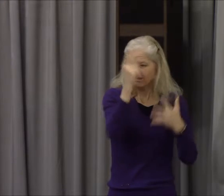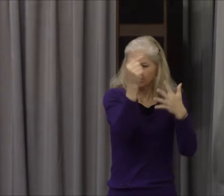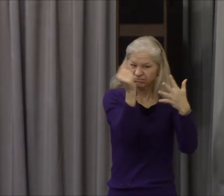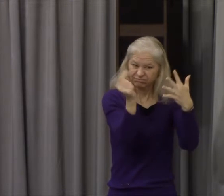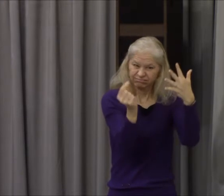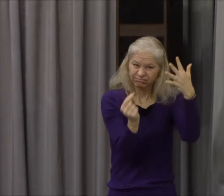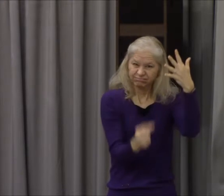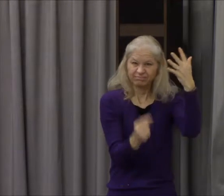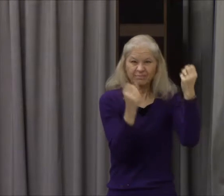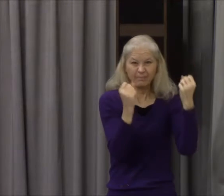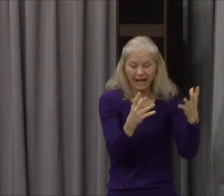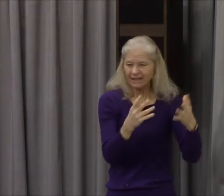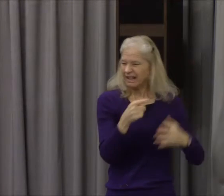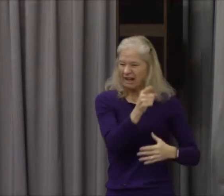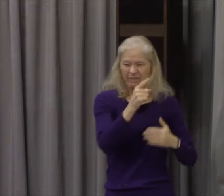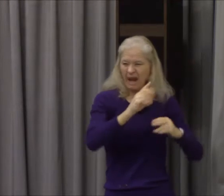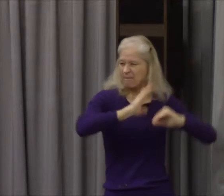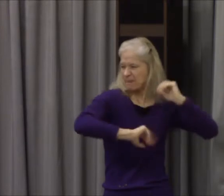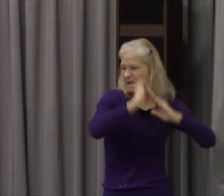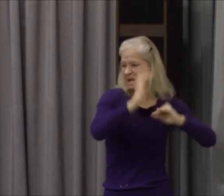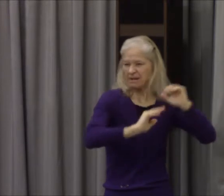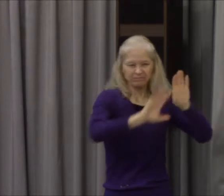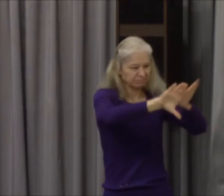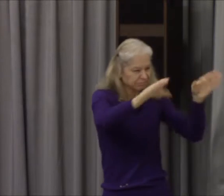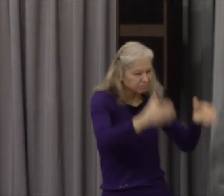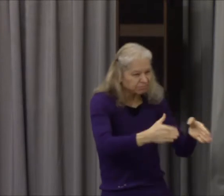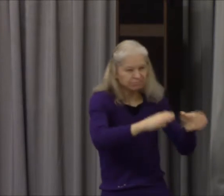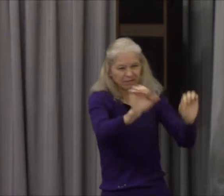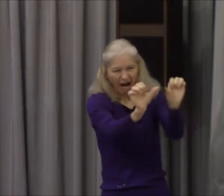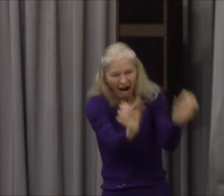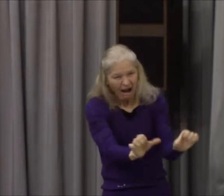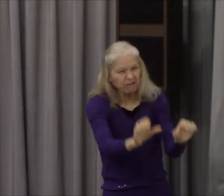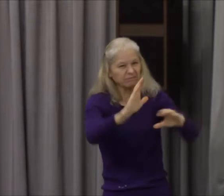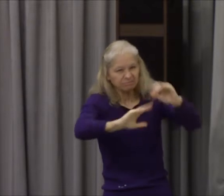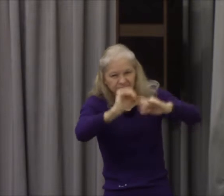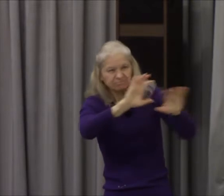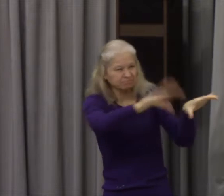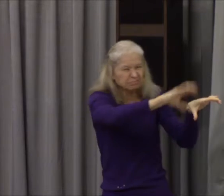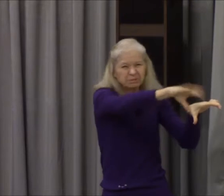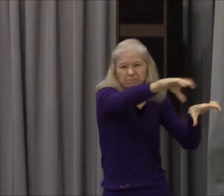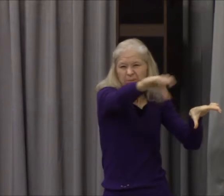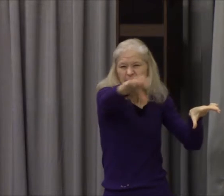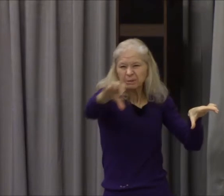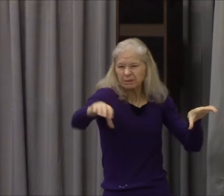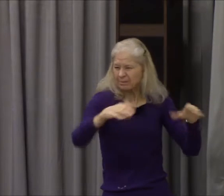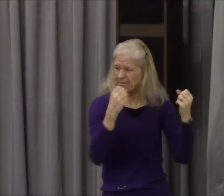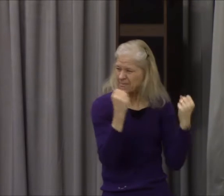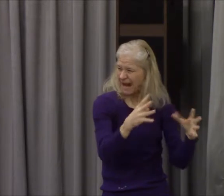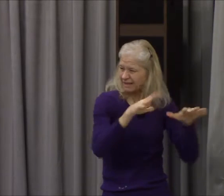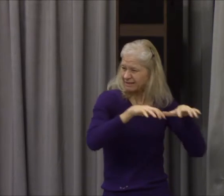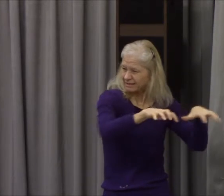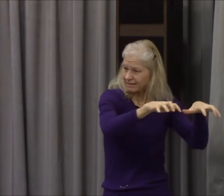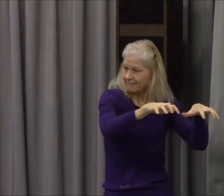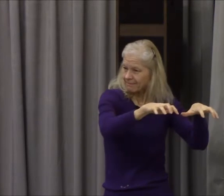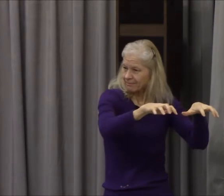olders and stuff, that they had built to many gods. I found an altar with this inscription to the unknown God